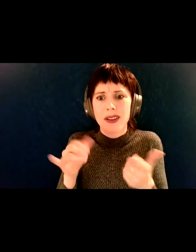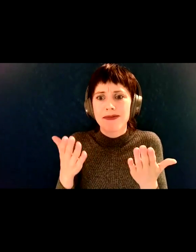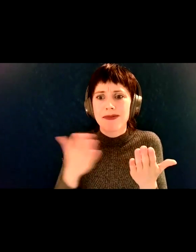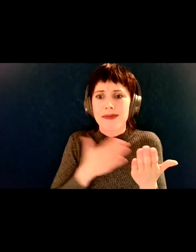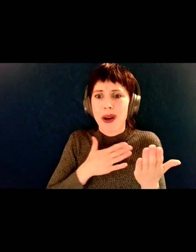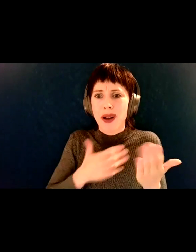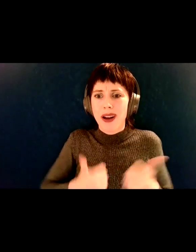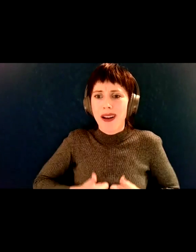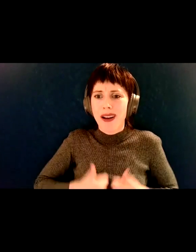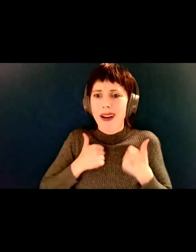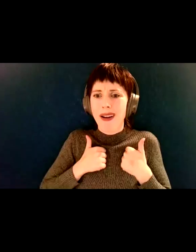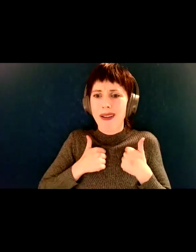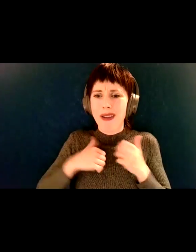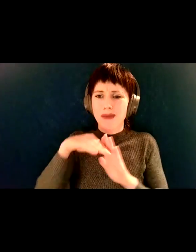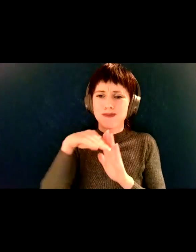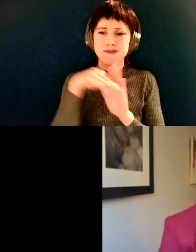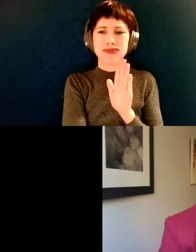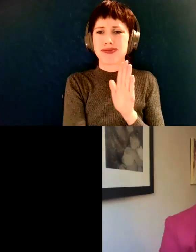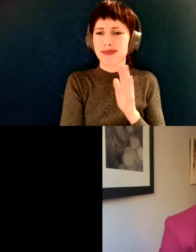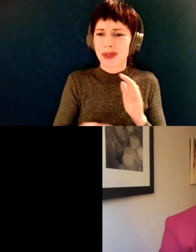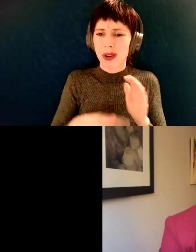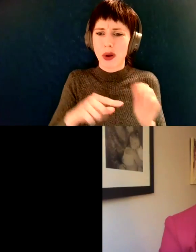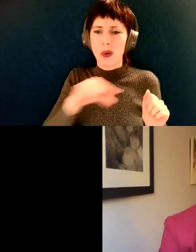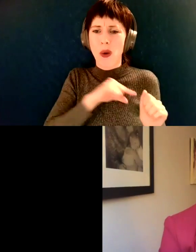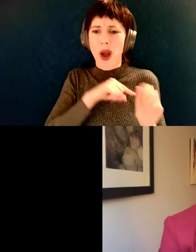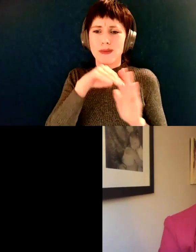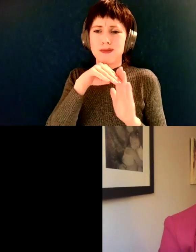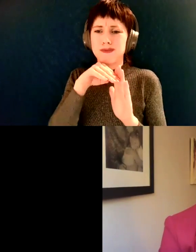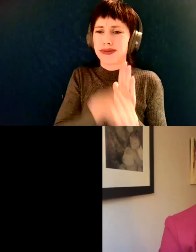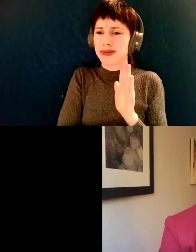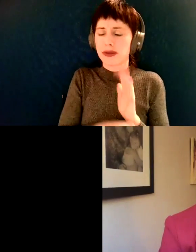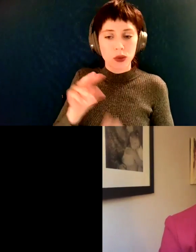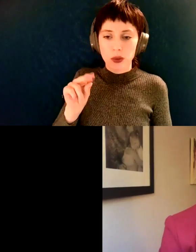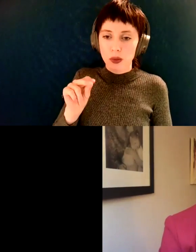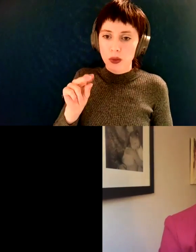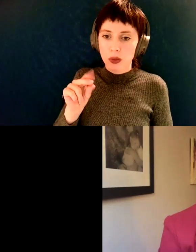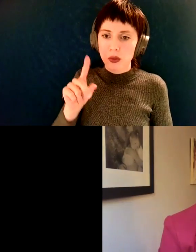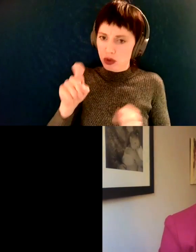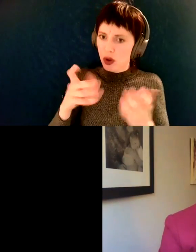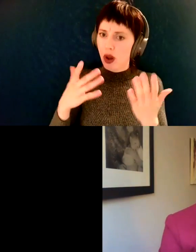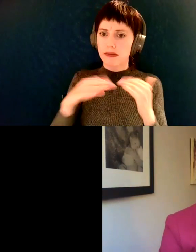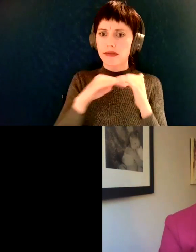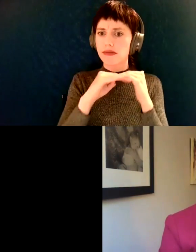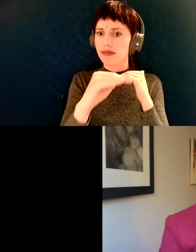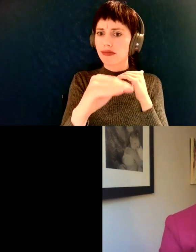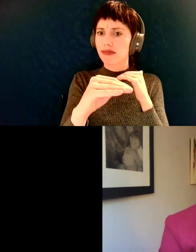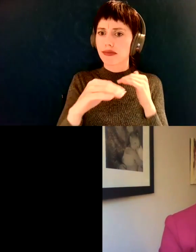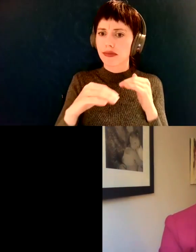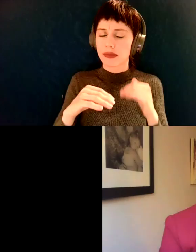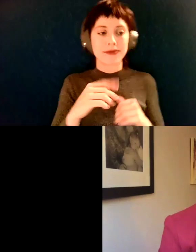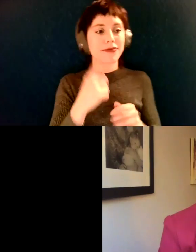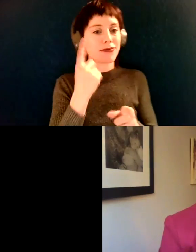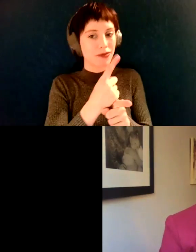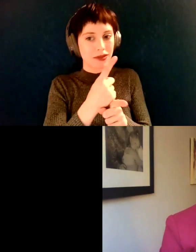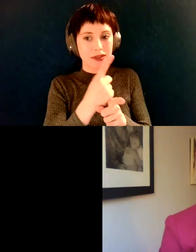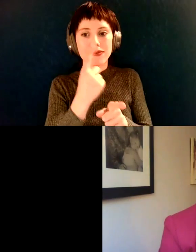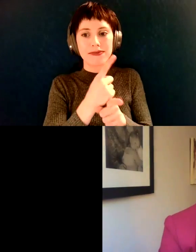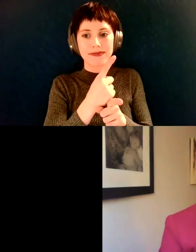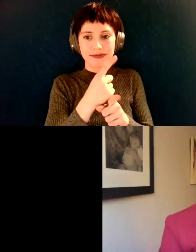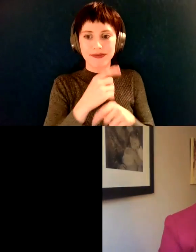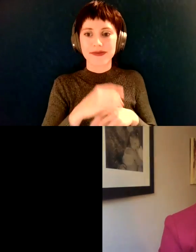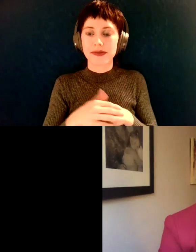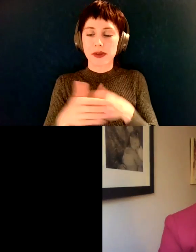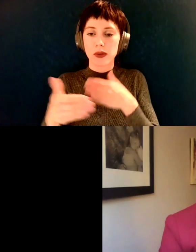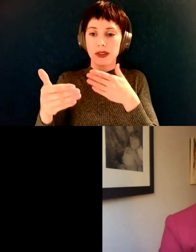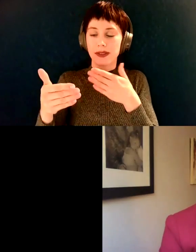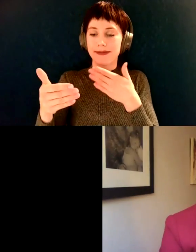of life. Or it shouldn't mean that anyway. Right. So as I, even though there has been work done in, in making things more